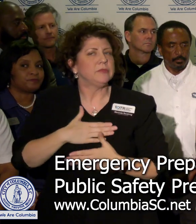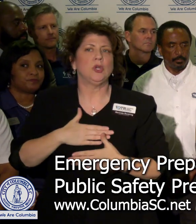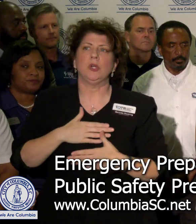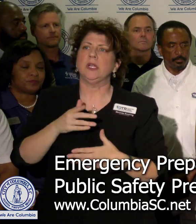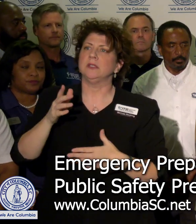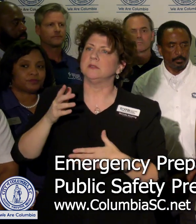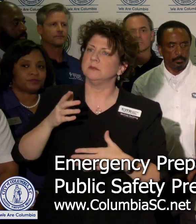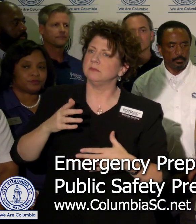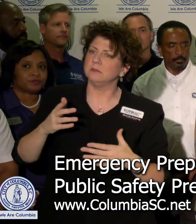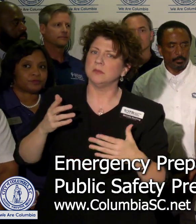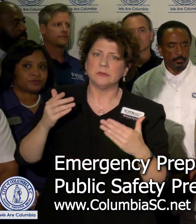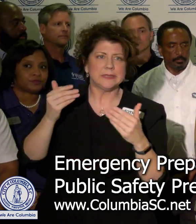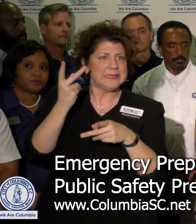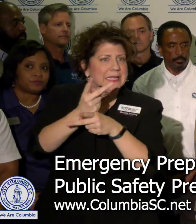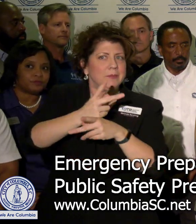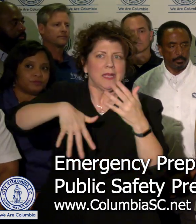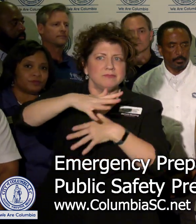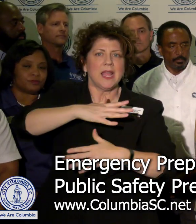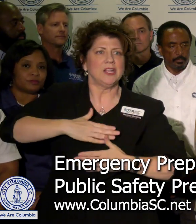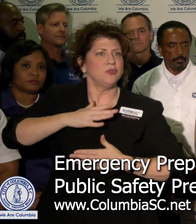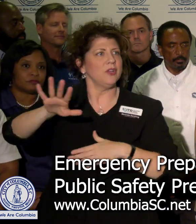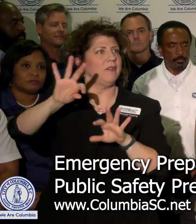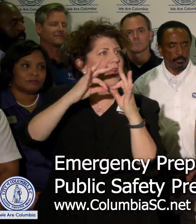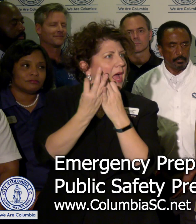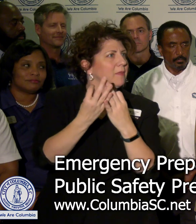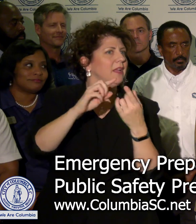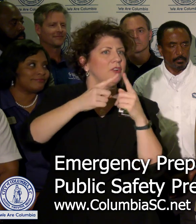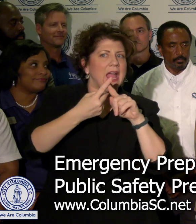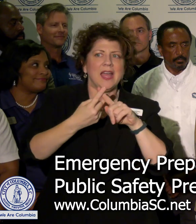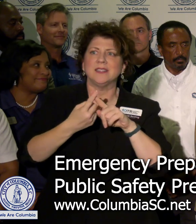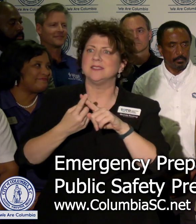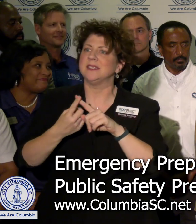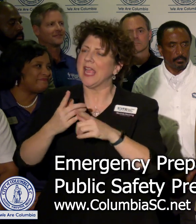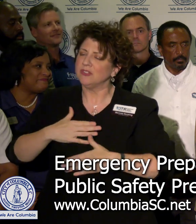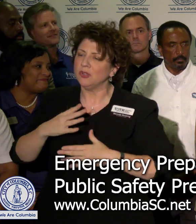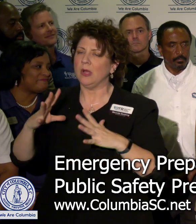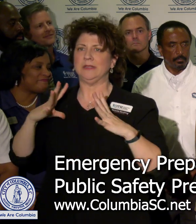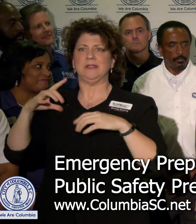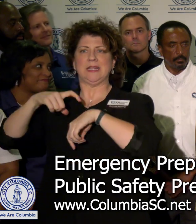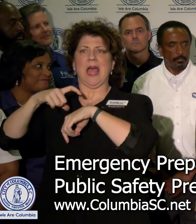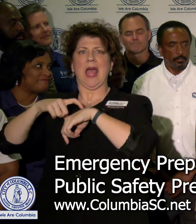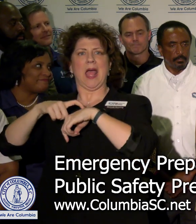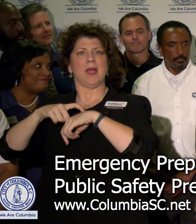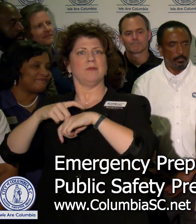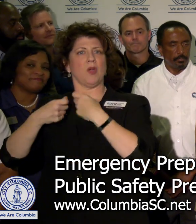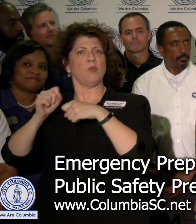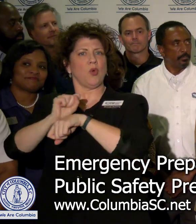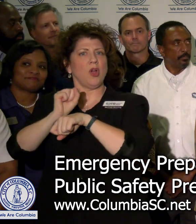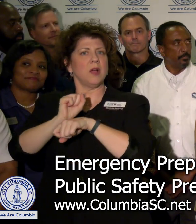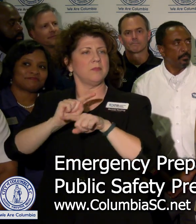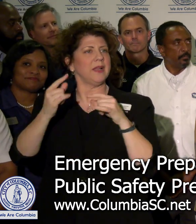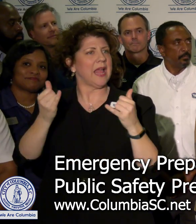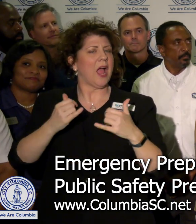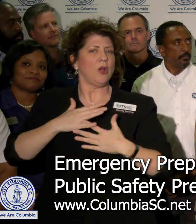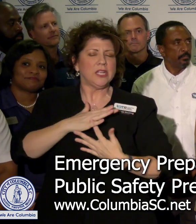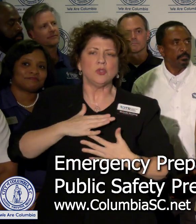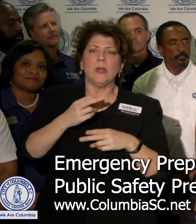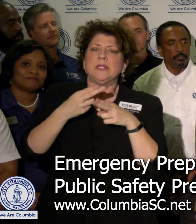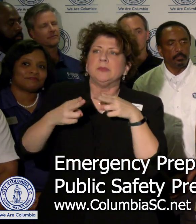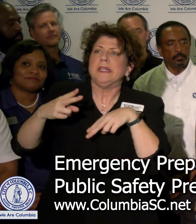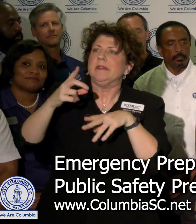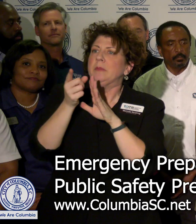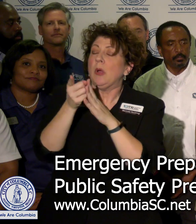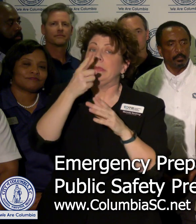with our families right now. We got some time off from school, some time off from work. Let's cleave to each other and enjoy these brief moments